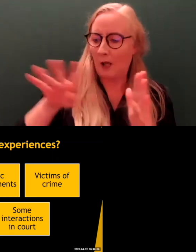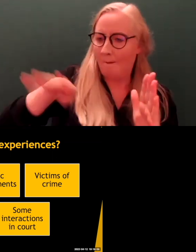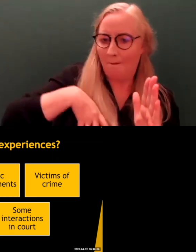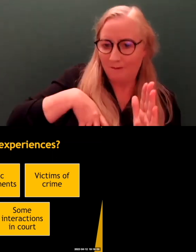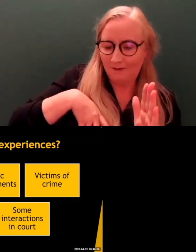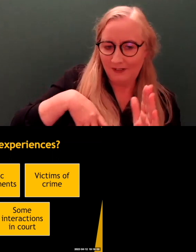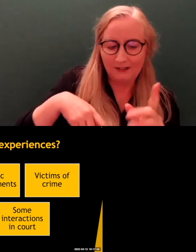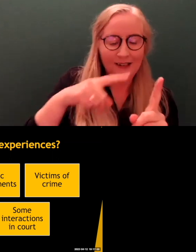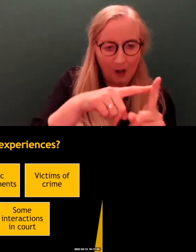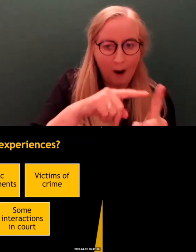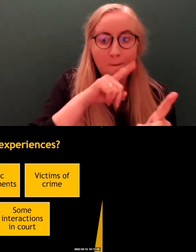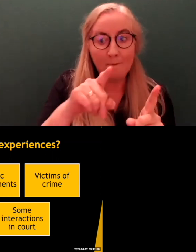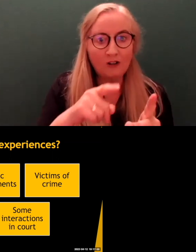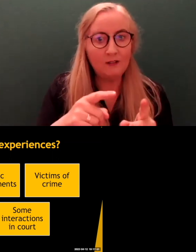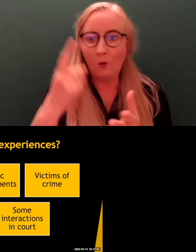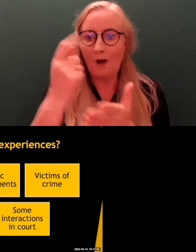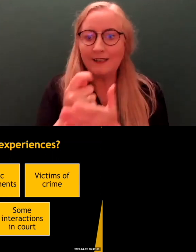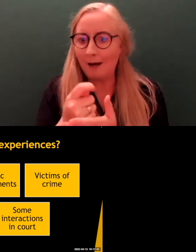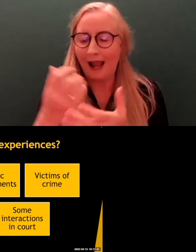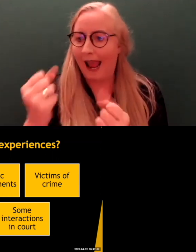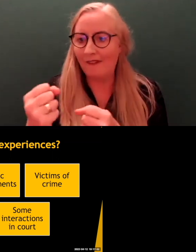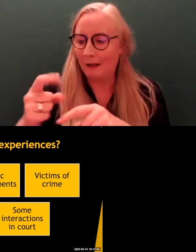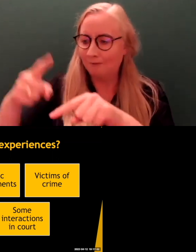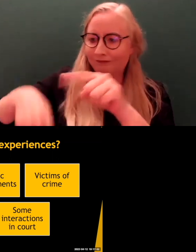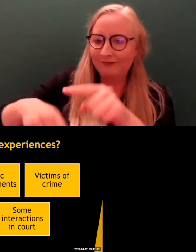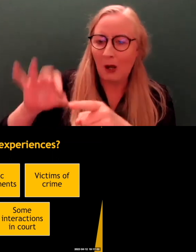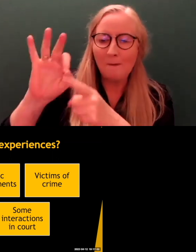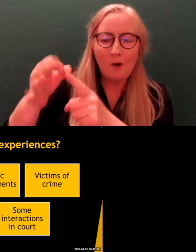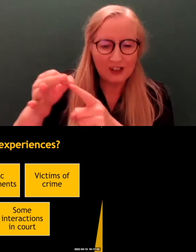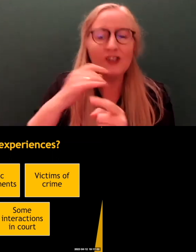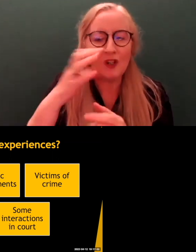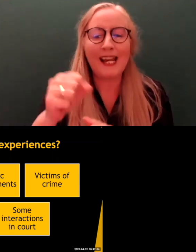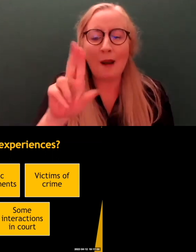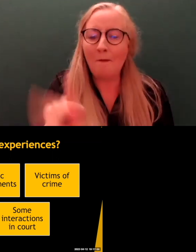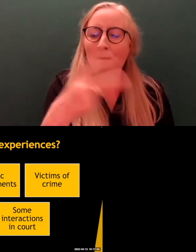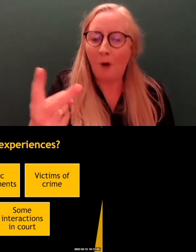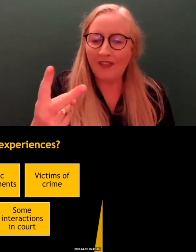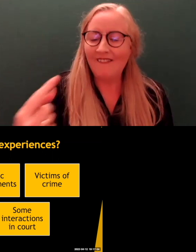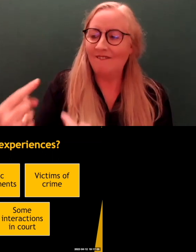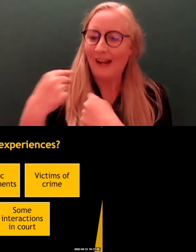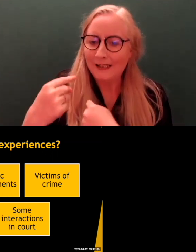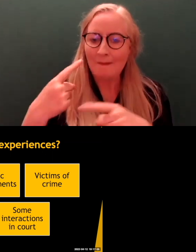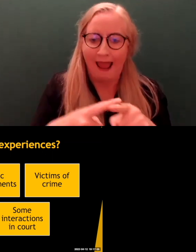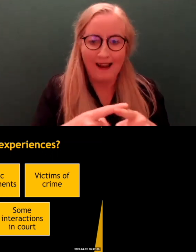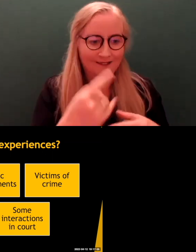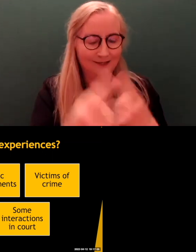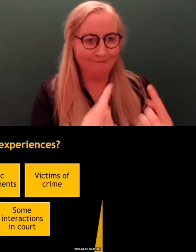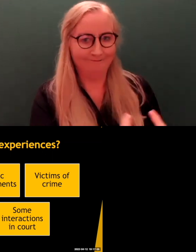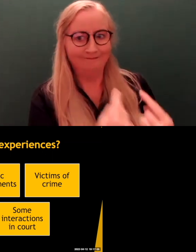one time gotten penalty points, you know? So, people can be both in this instance. So, it's not just one or the other.